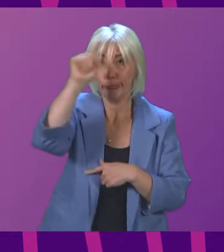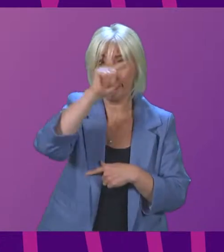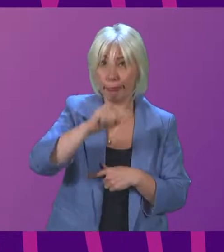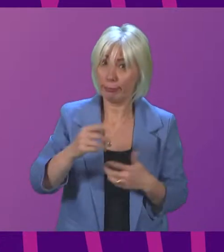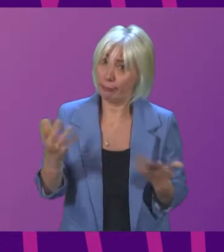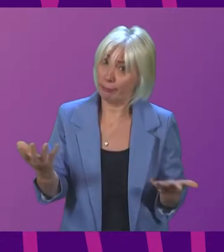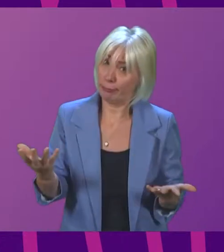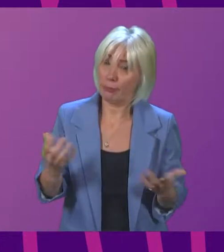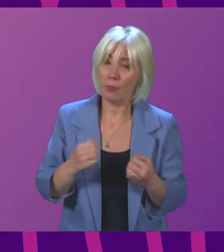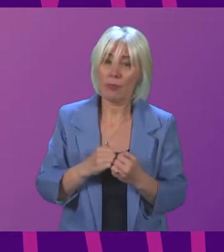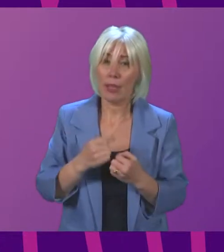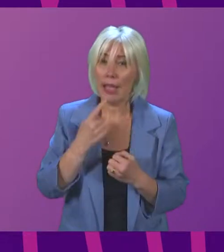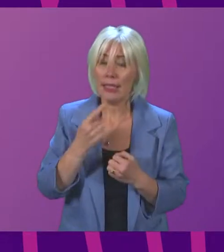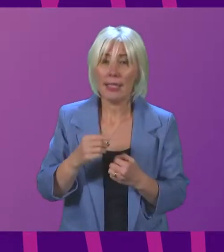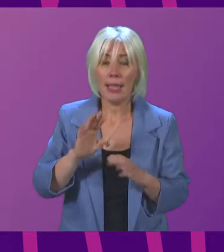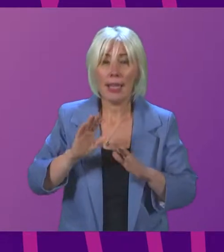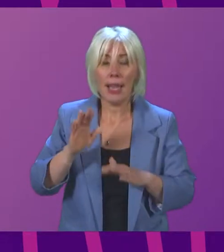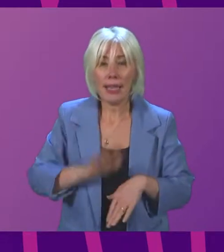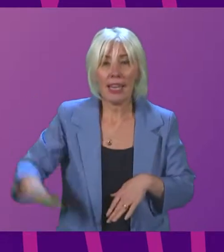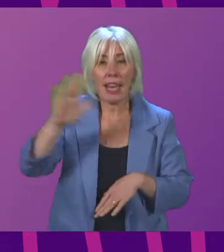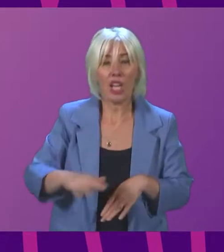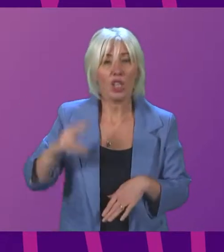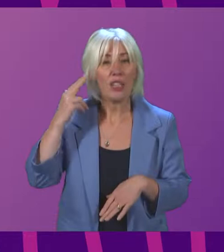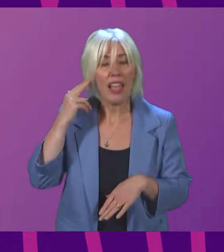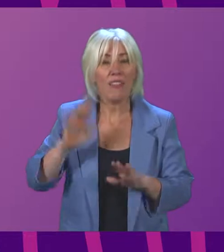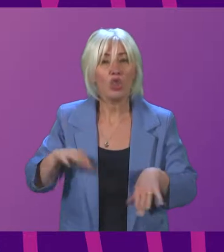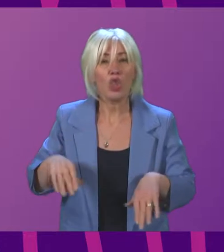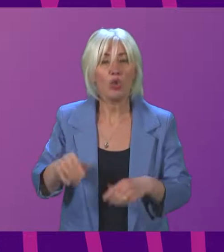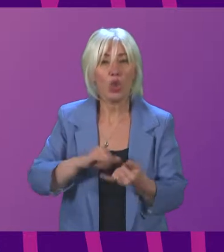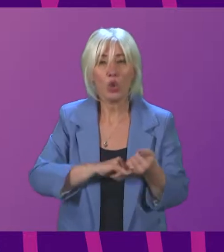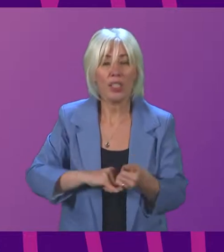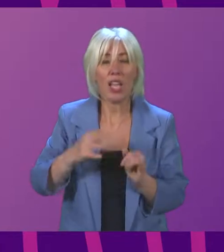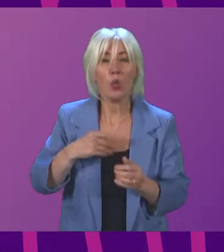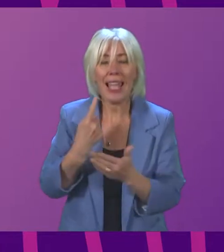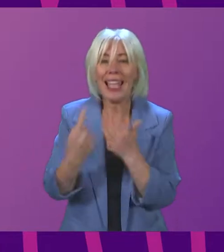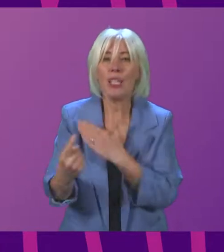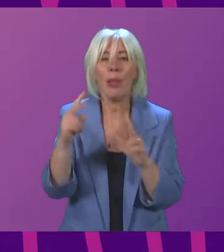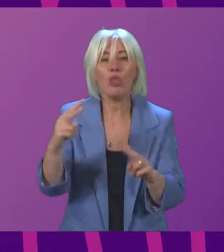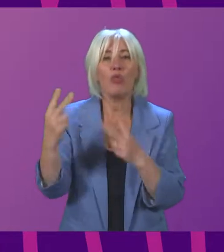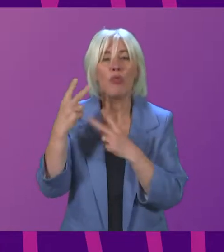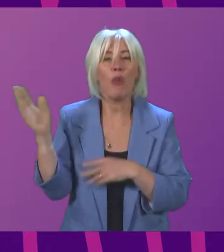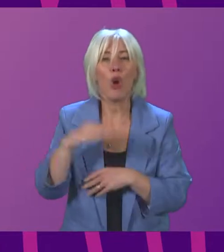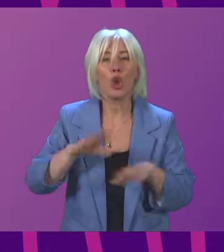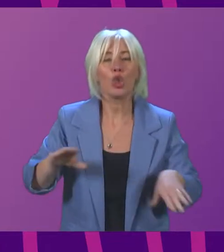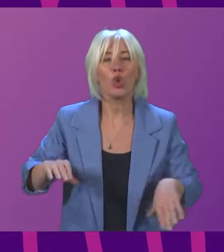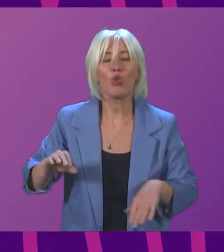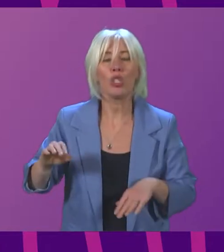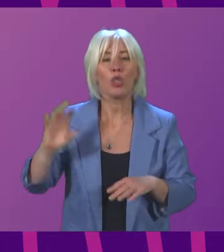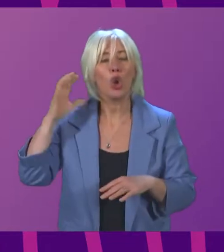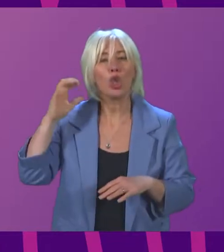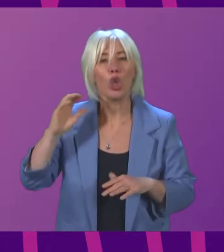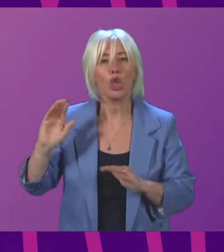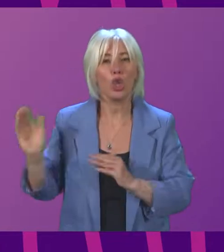as stated, the National Deaf Children's Society is calling for an independent review of children's audiology services across